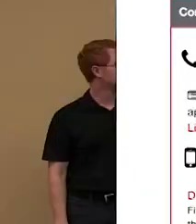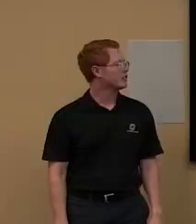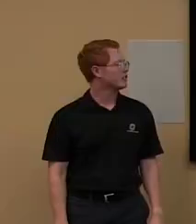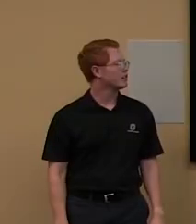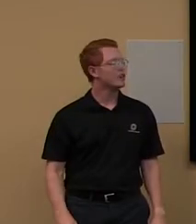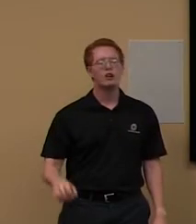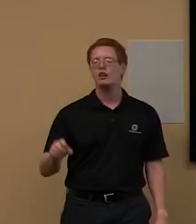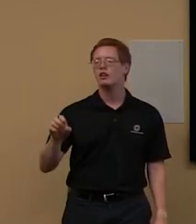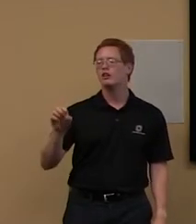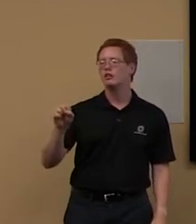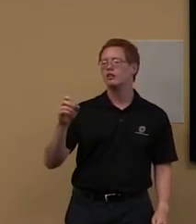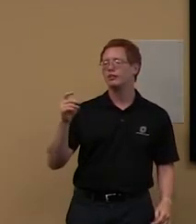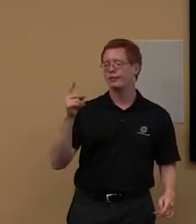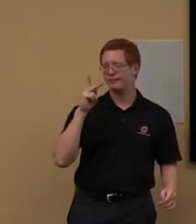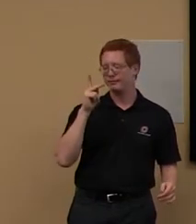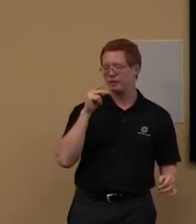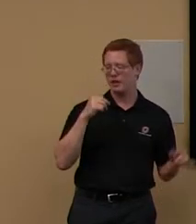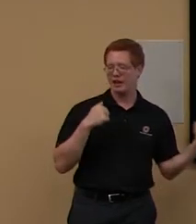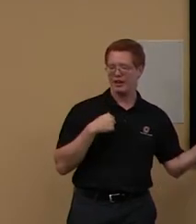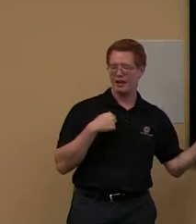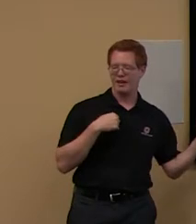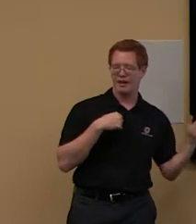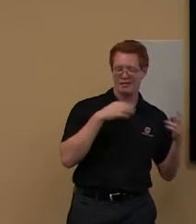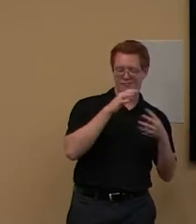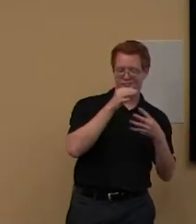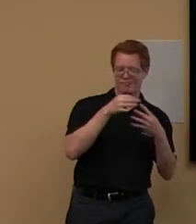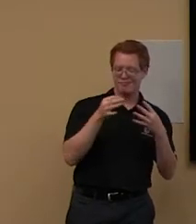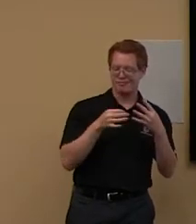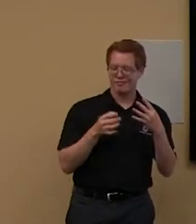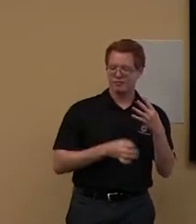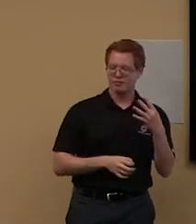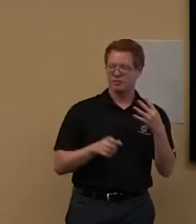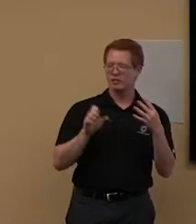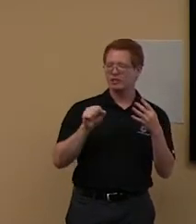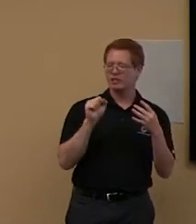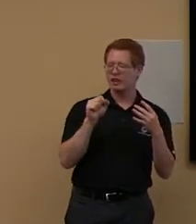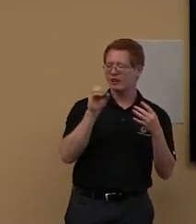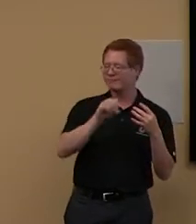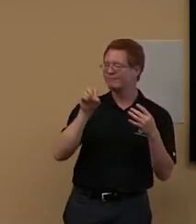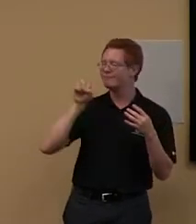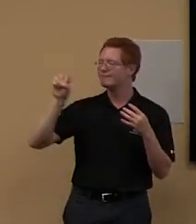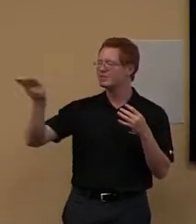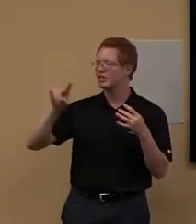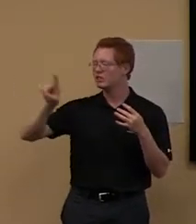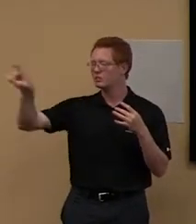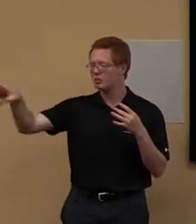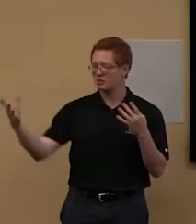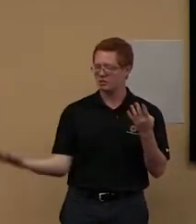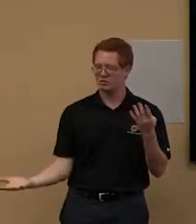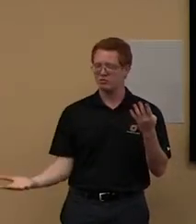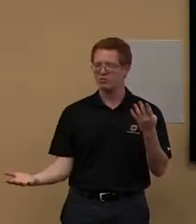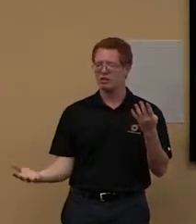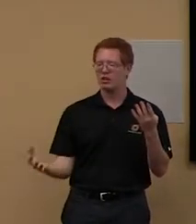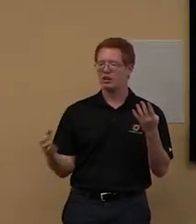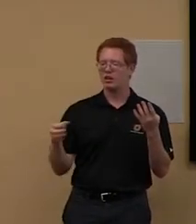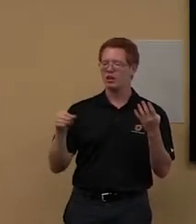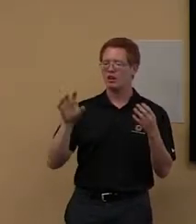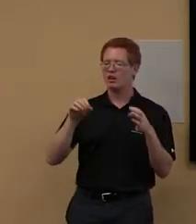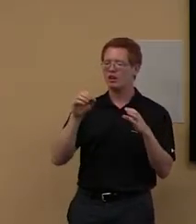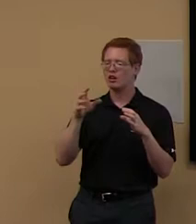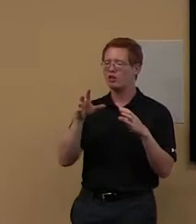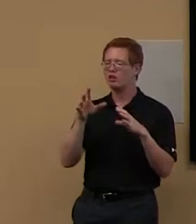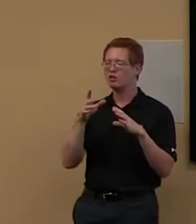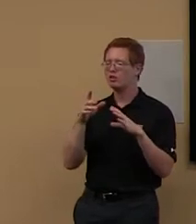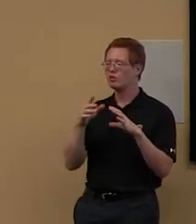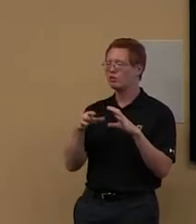So, you can see that there are a lot of options here. Um, you can just send your question in. and, um, this will get forwarded to one